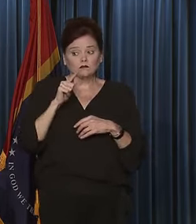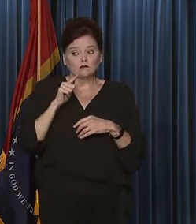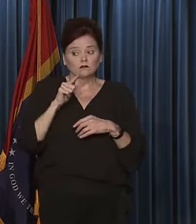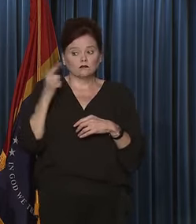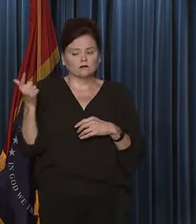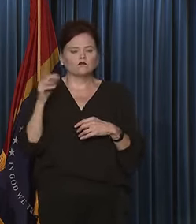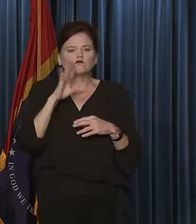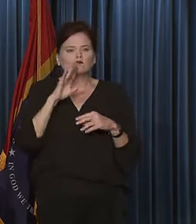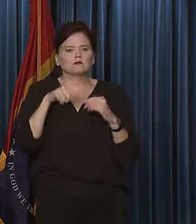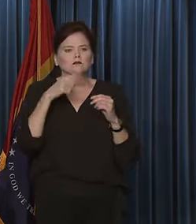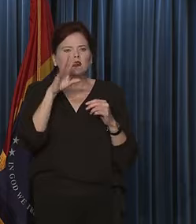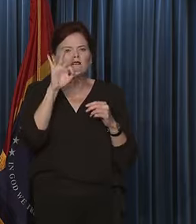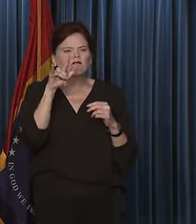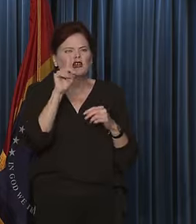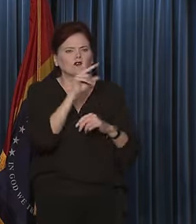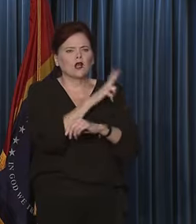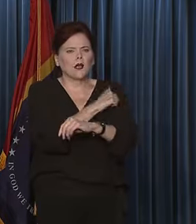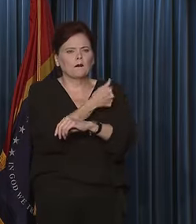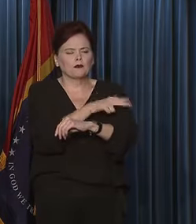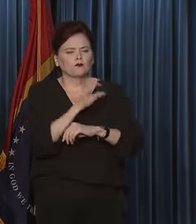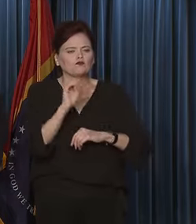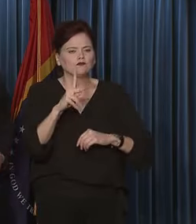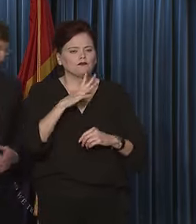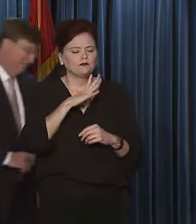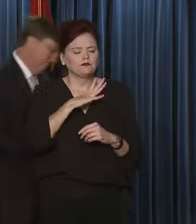don't – okay.